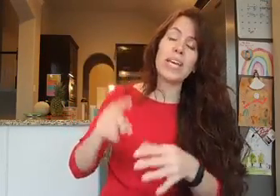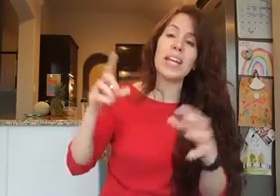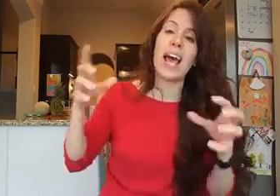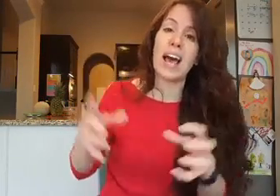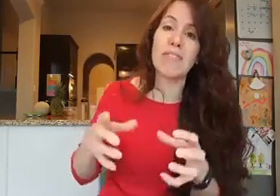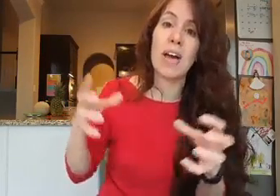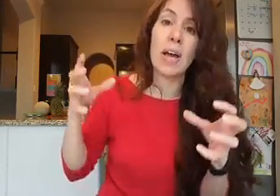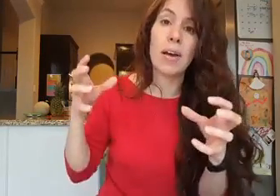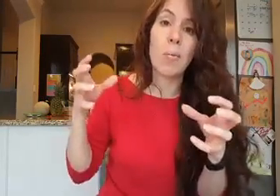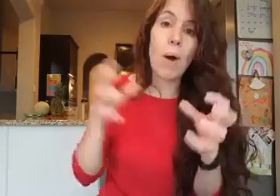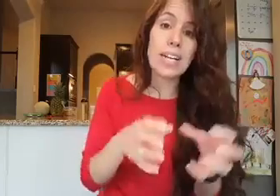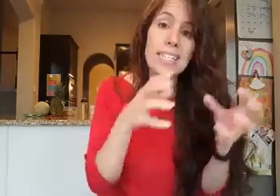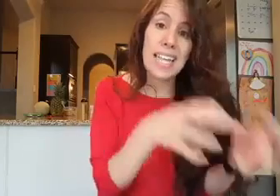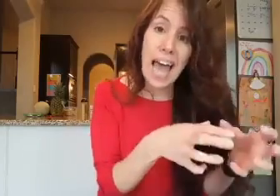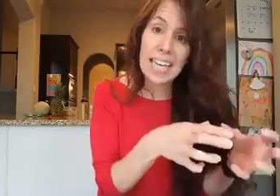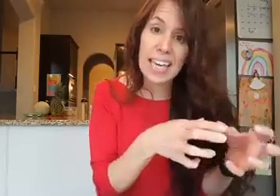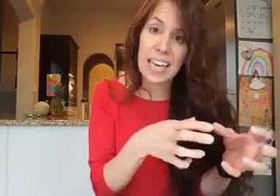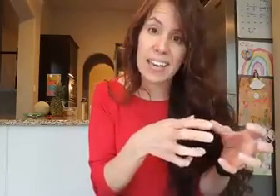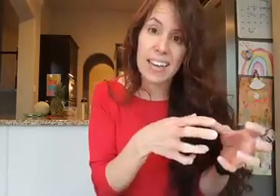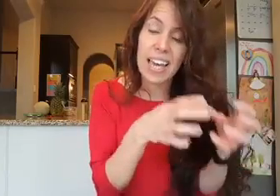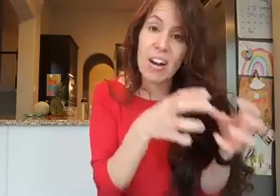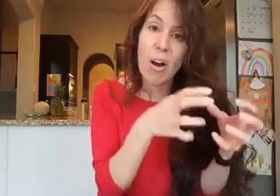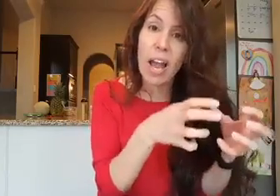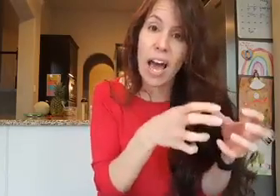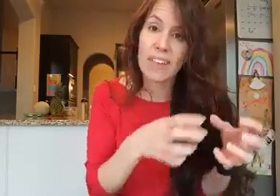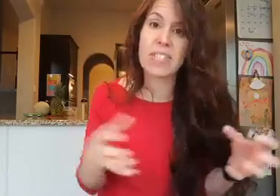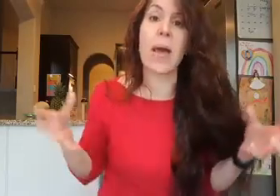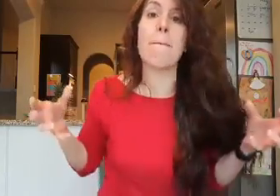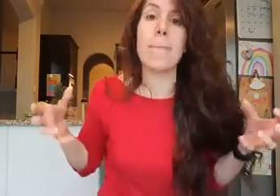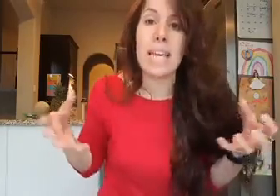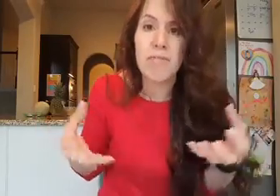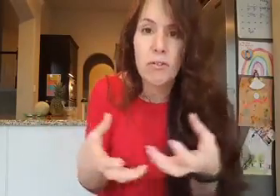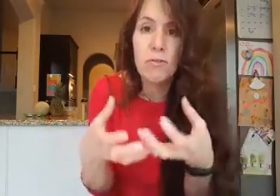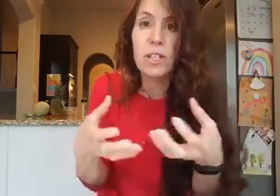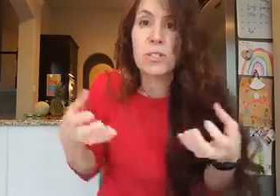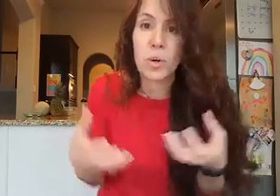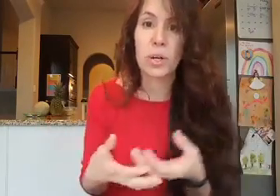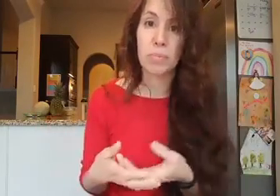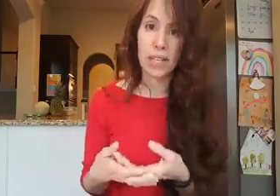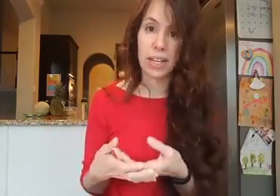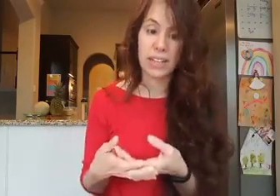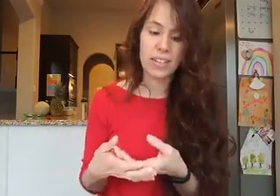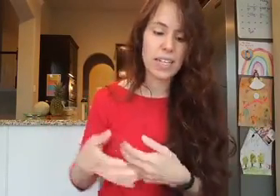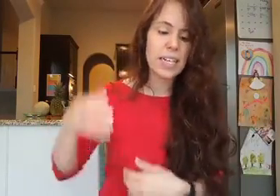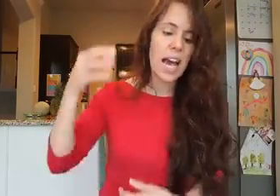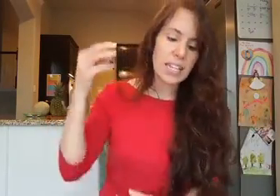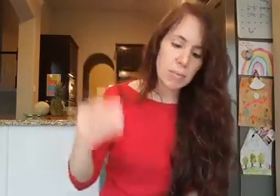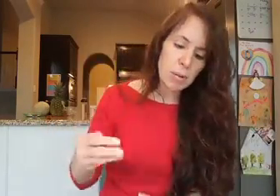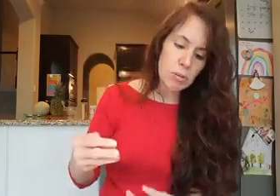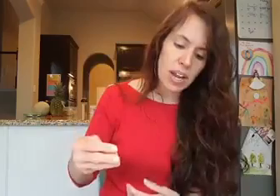can have what is lacking in our lives be fulfilled or completed. And number three,